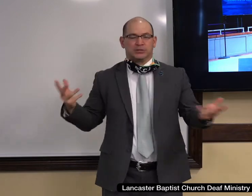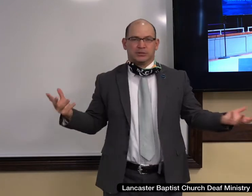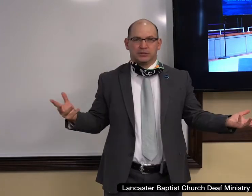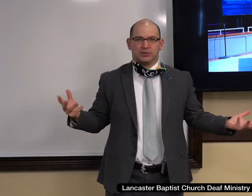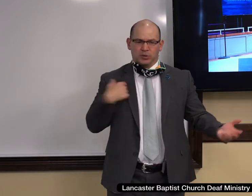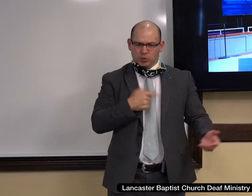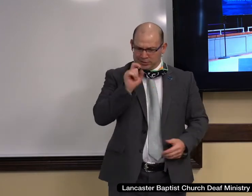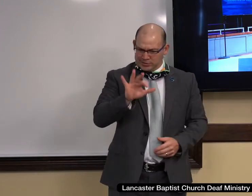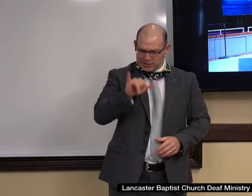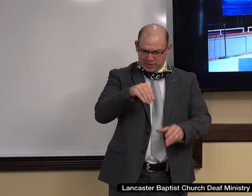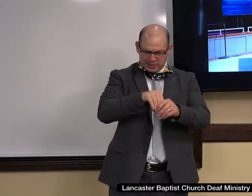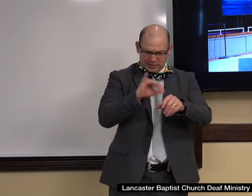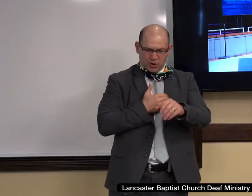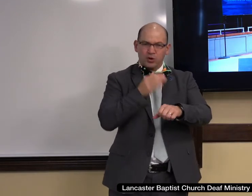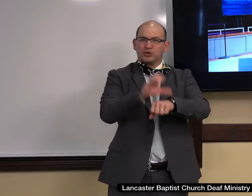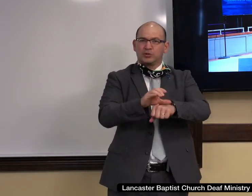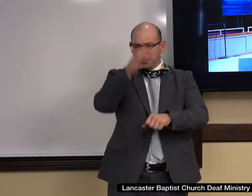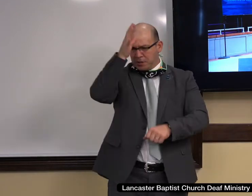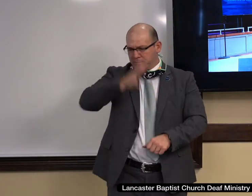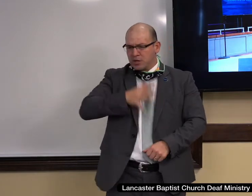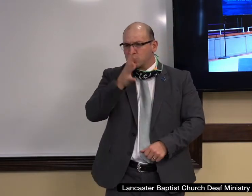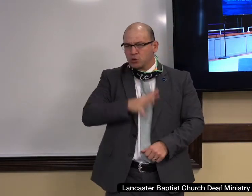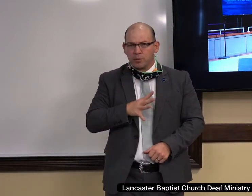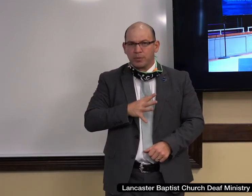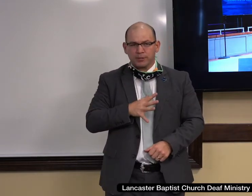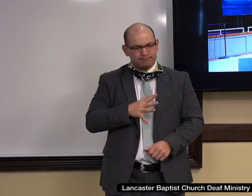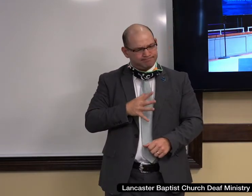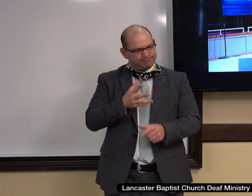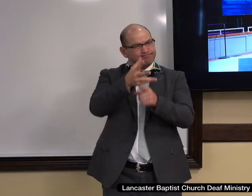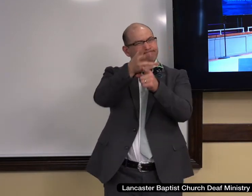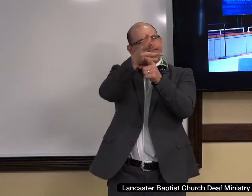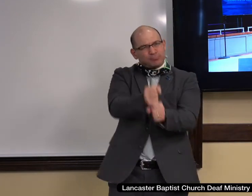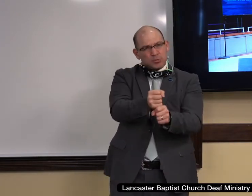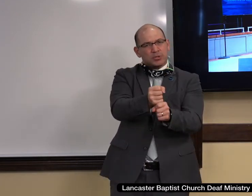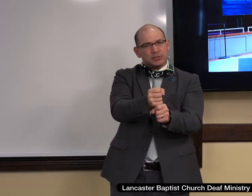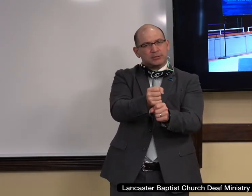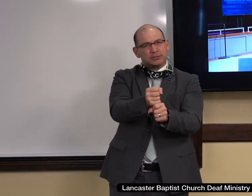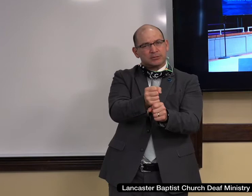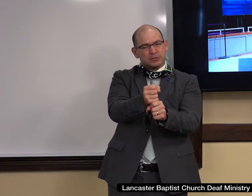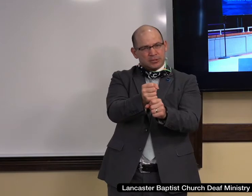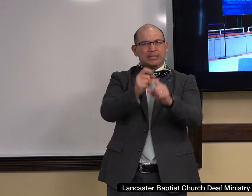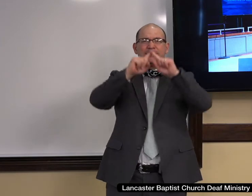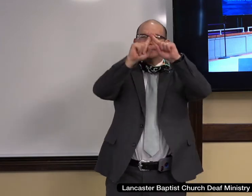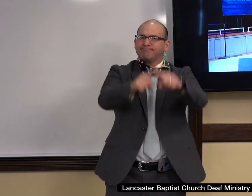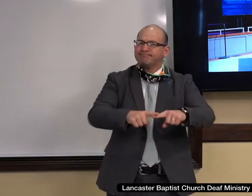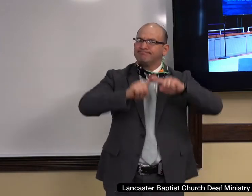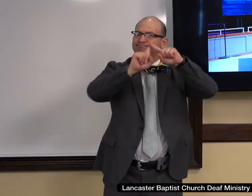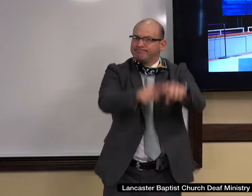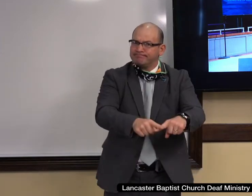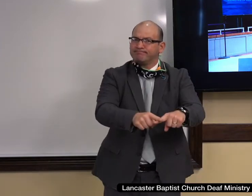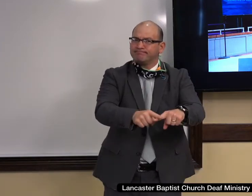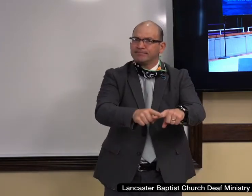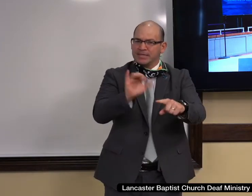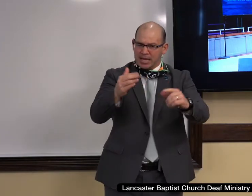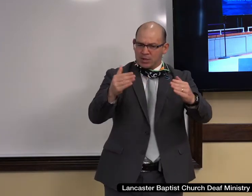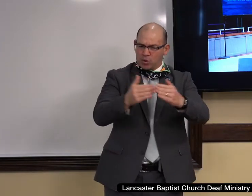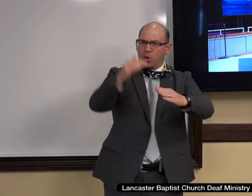Lancaster Baptist Church. Men and women firmly affixed to the cornerstone, standing fitly joined together with one another